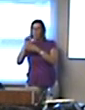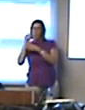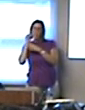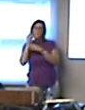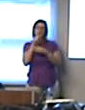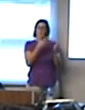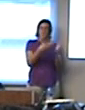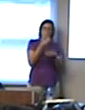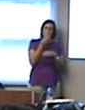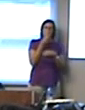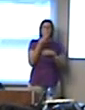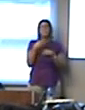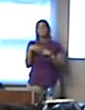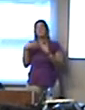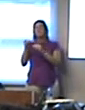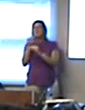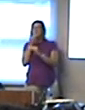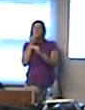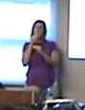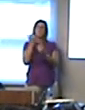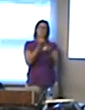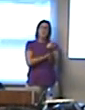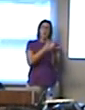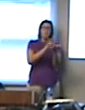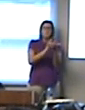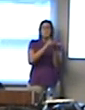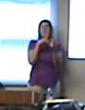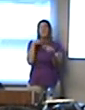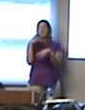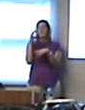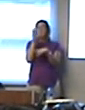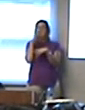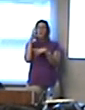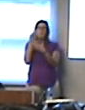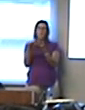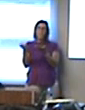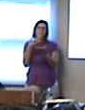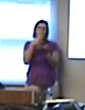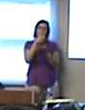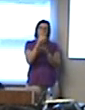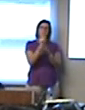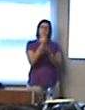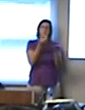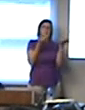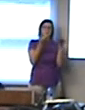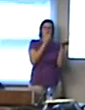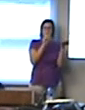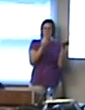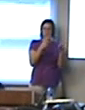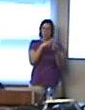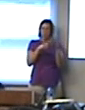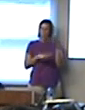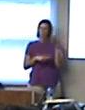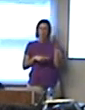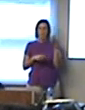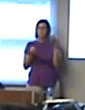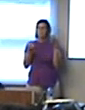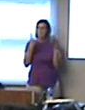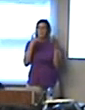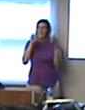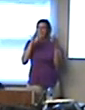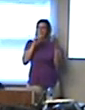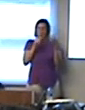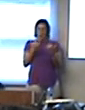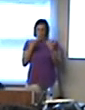grocery store, drugs, over-the-counter medicine, vitamins, farm equipment, parts, services are not taxed. It's important to know if it's not currently